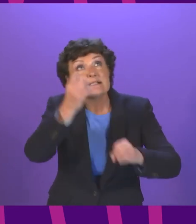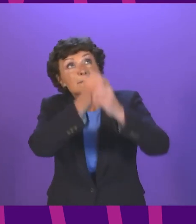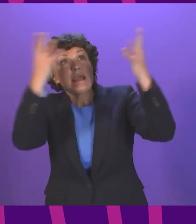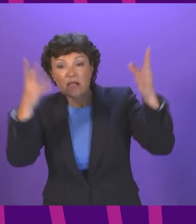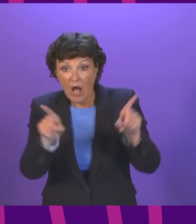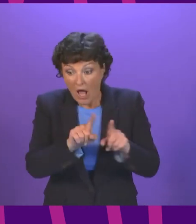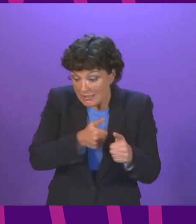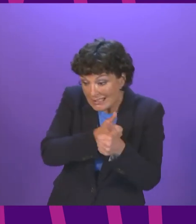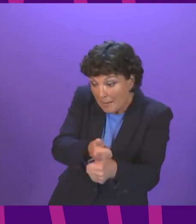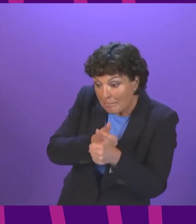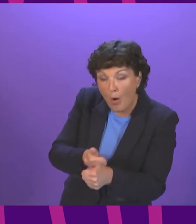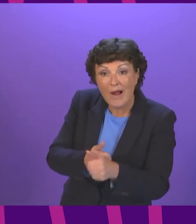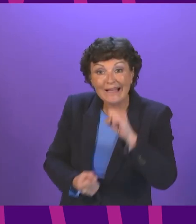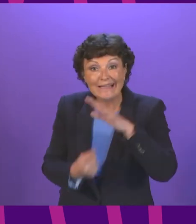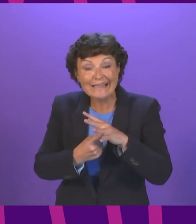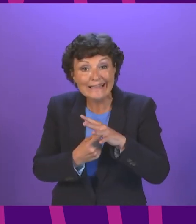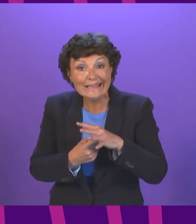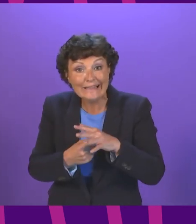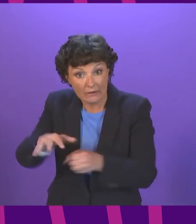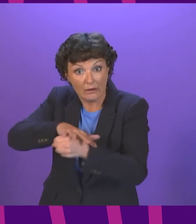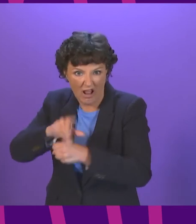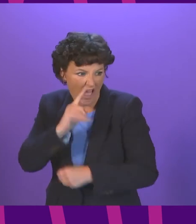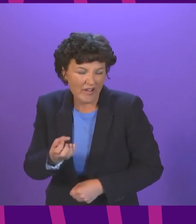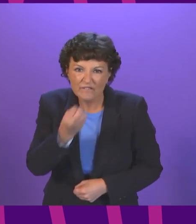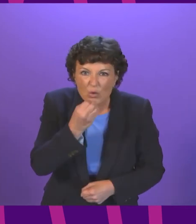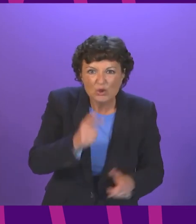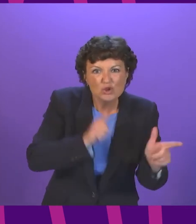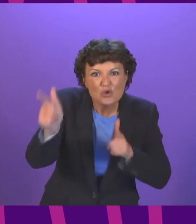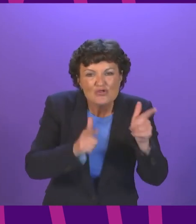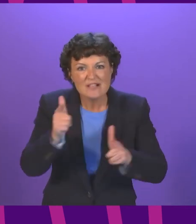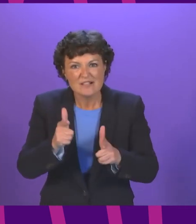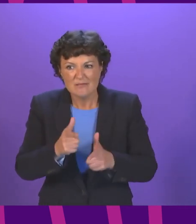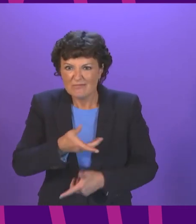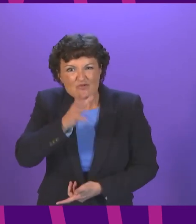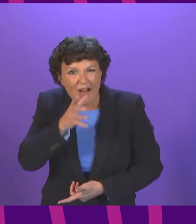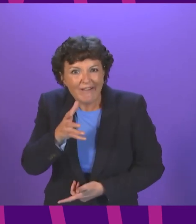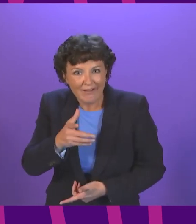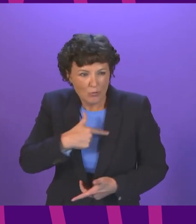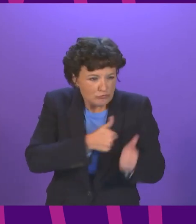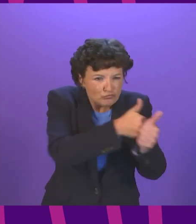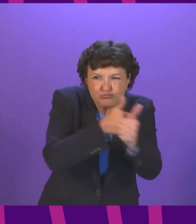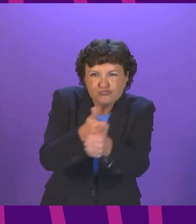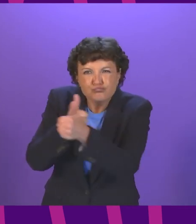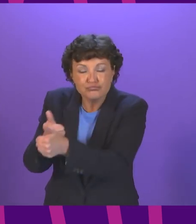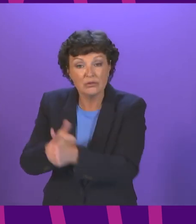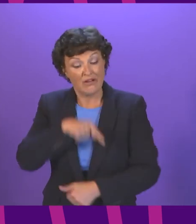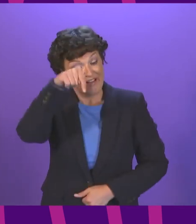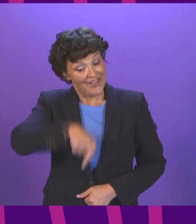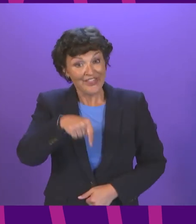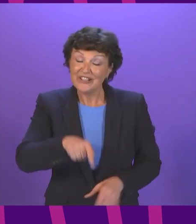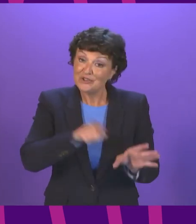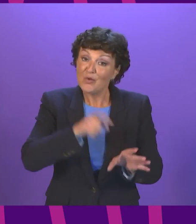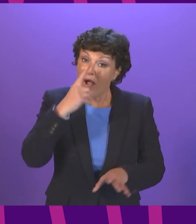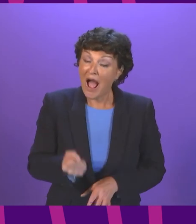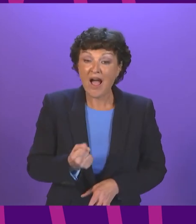sectors such as tourism and food and drink As part of this, we will introduce in this parliamentary year a Good Food Nation Bill